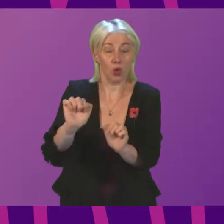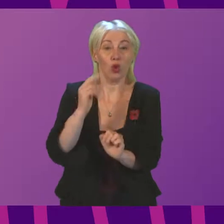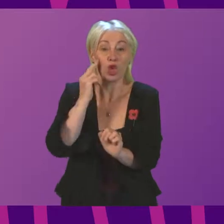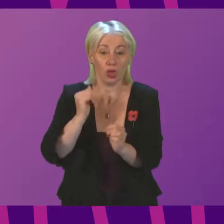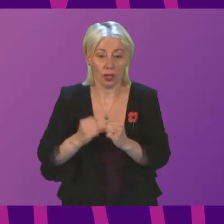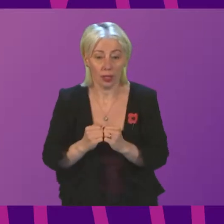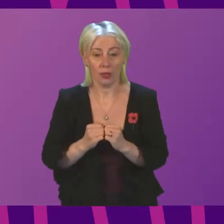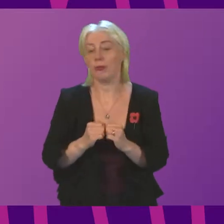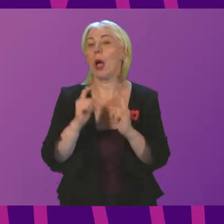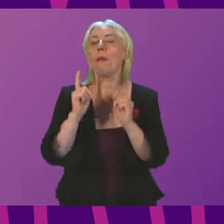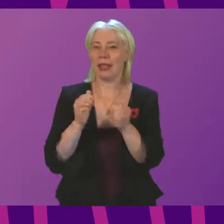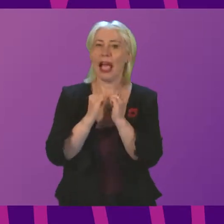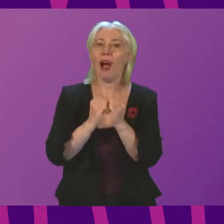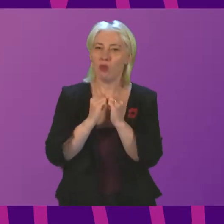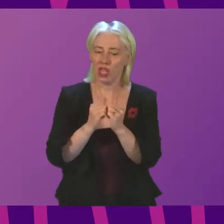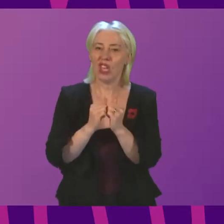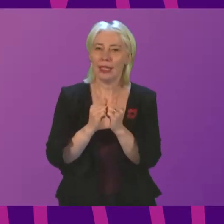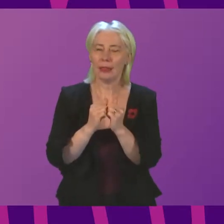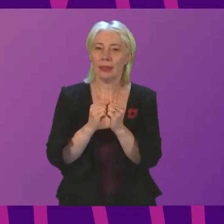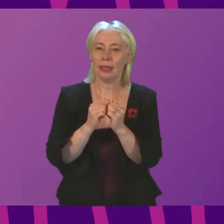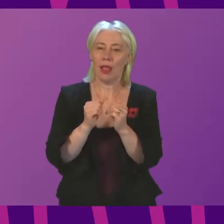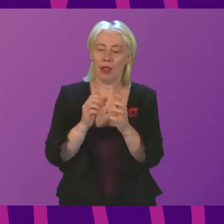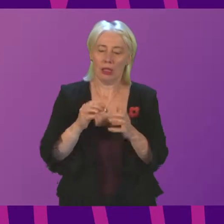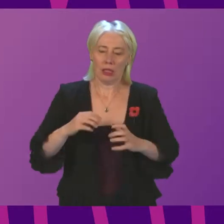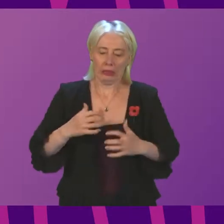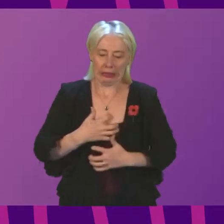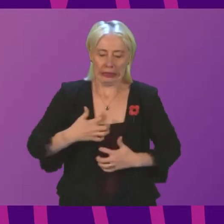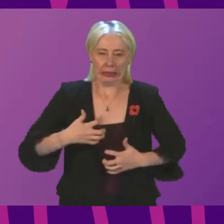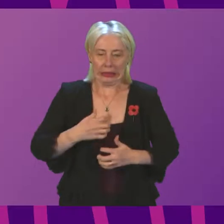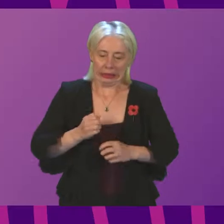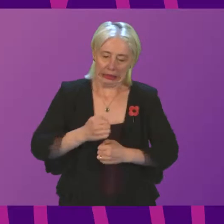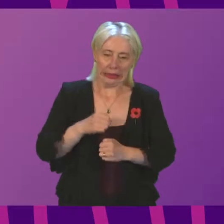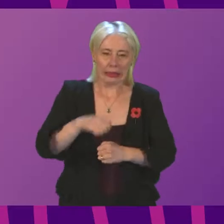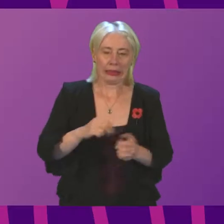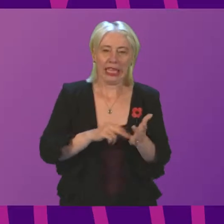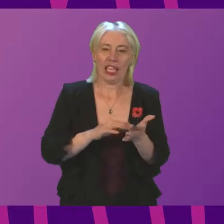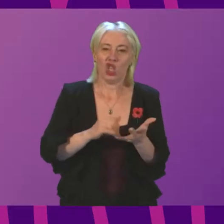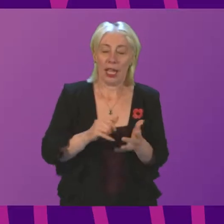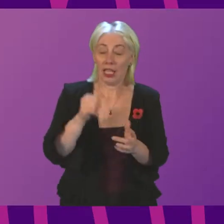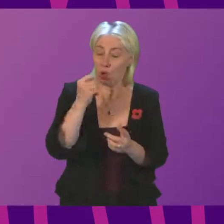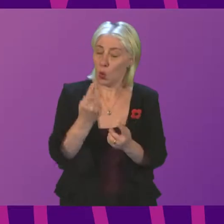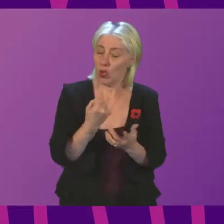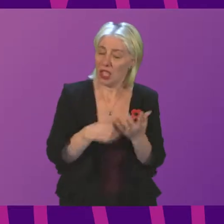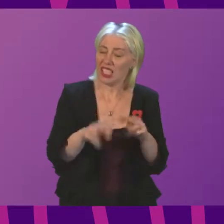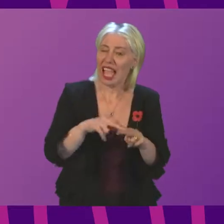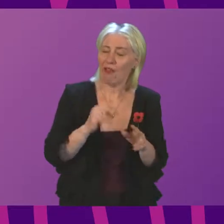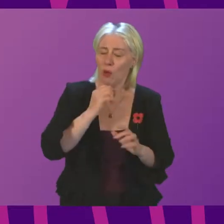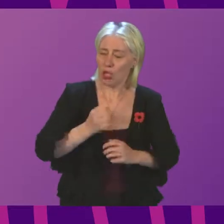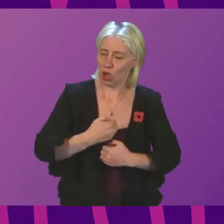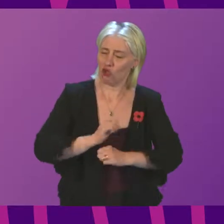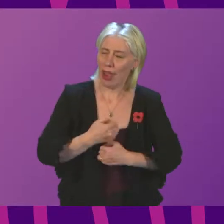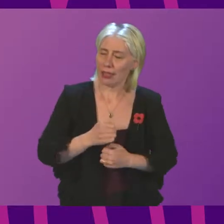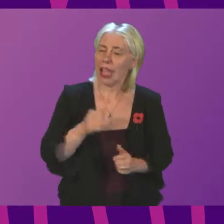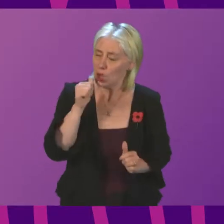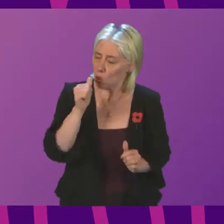there are many strains within the National Health Service and many strains that members of staff are feeling. But what I want to make